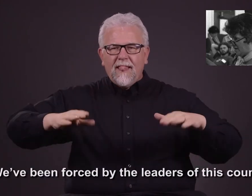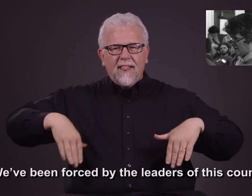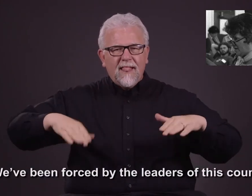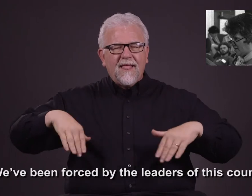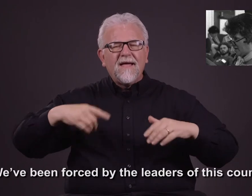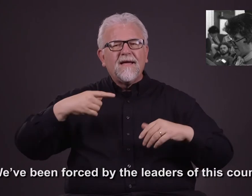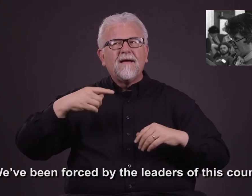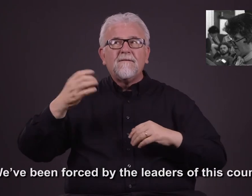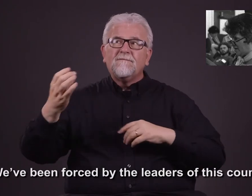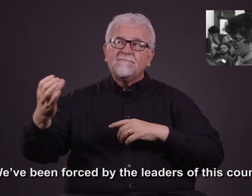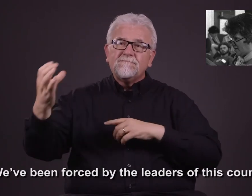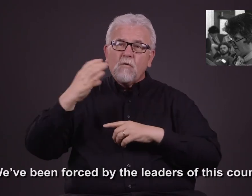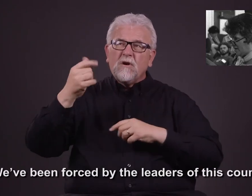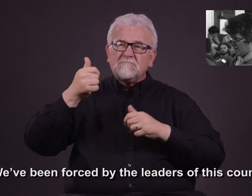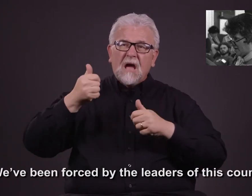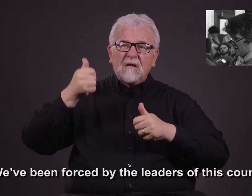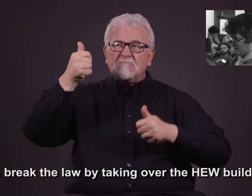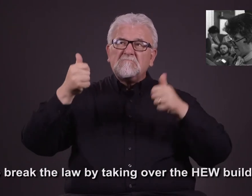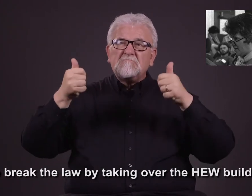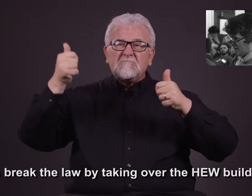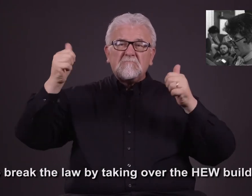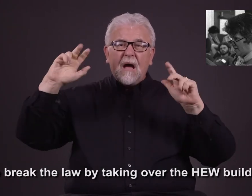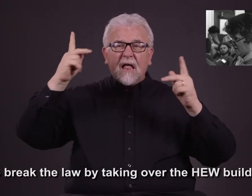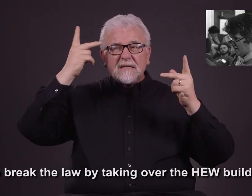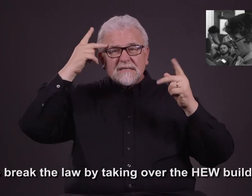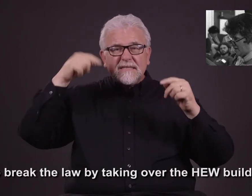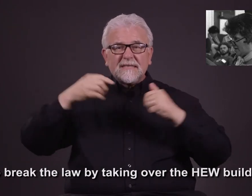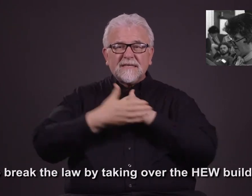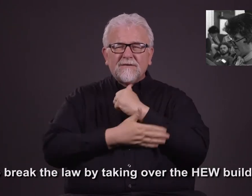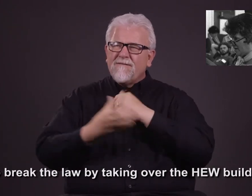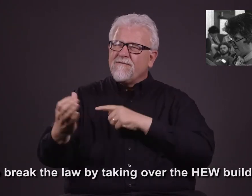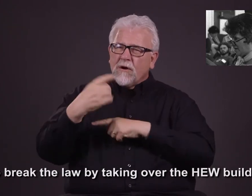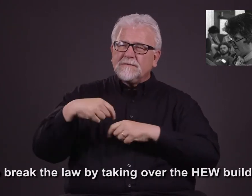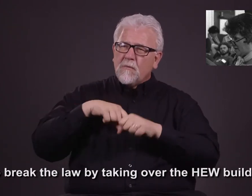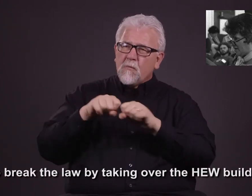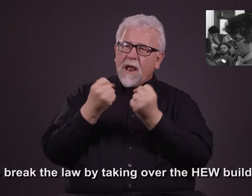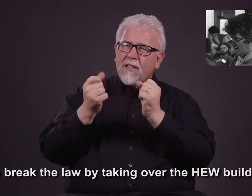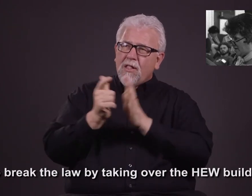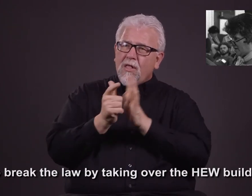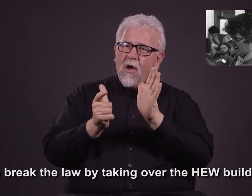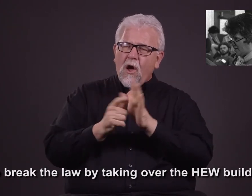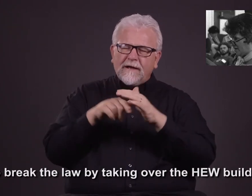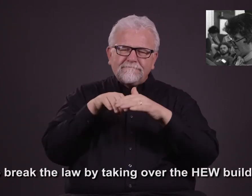the leaders of this country to break the law by taking over the HEW building.